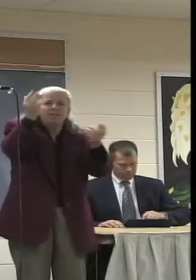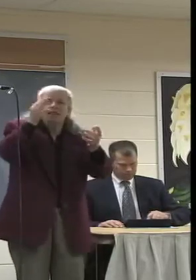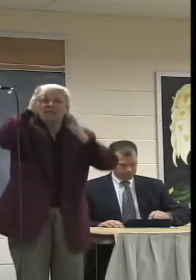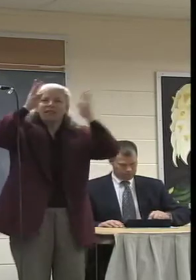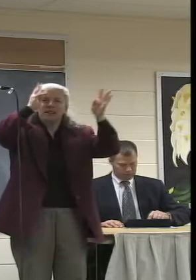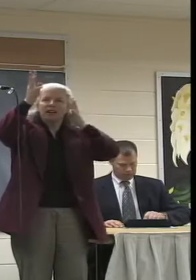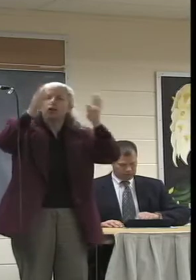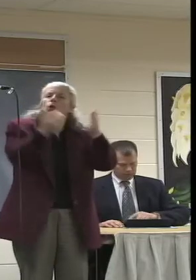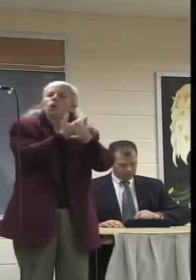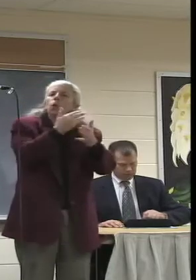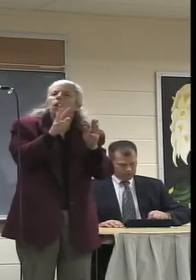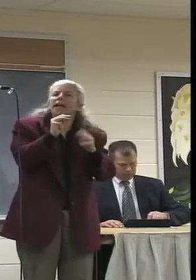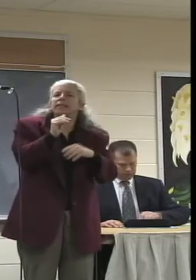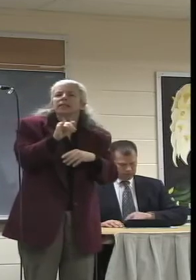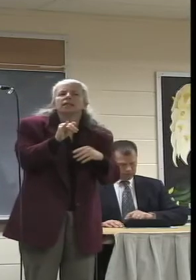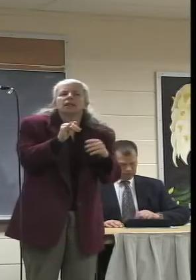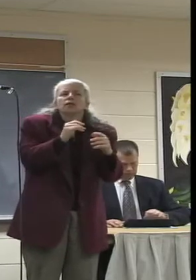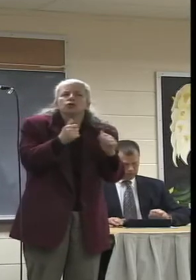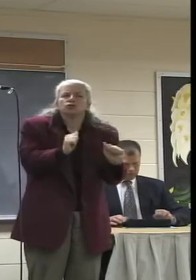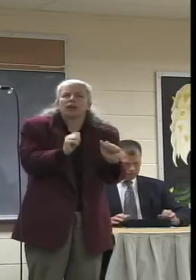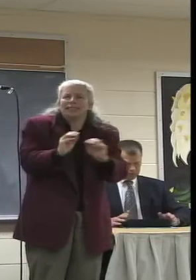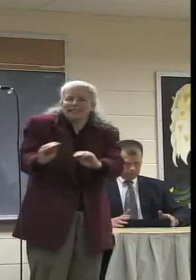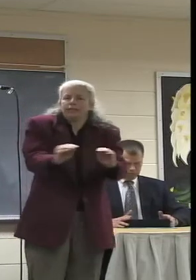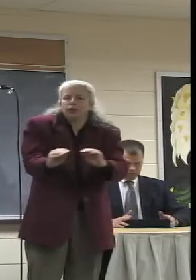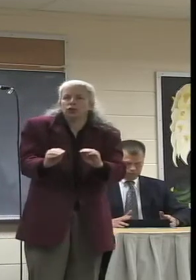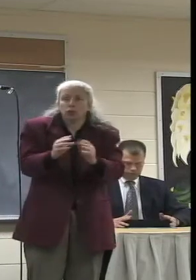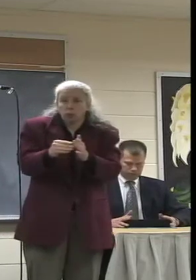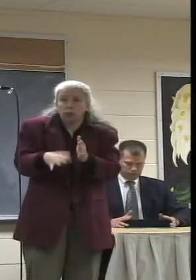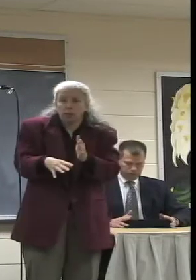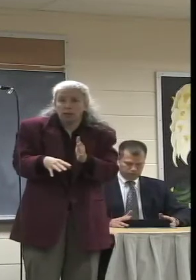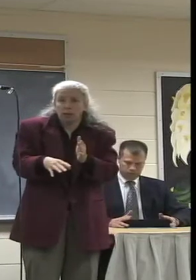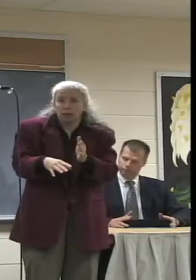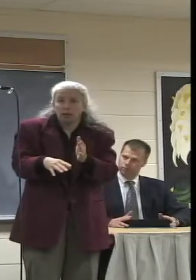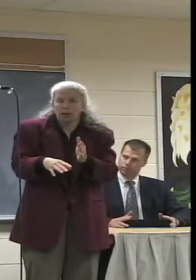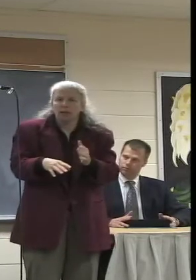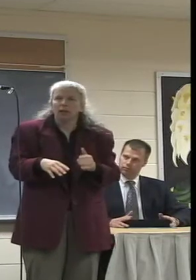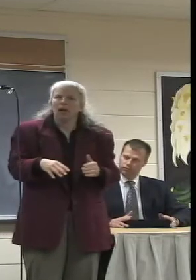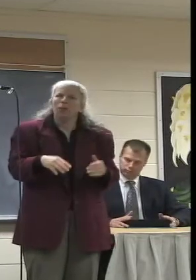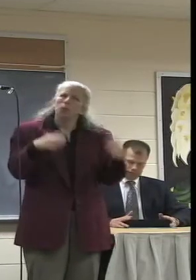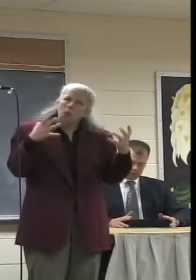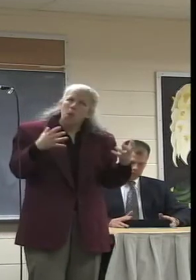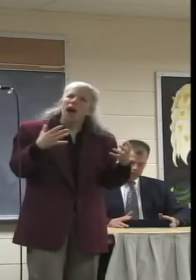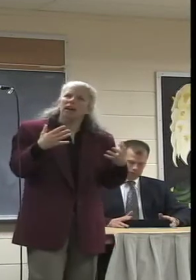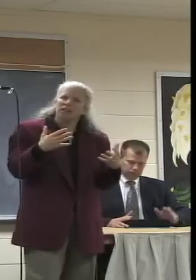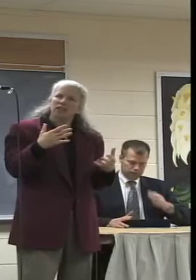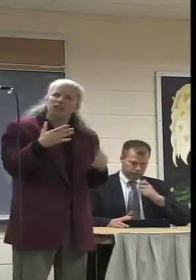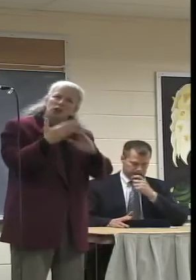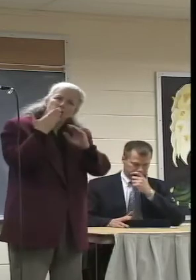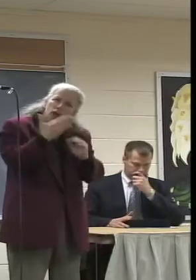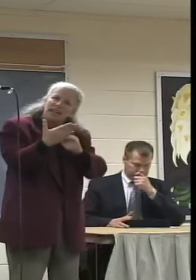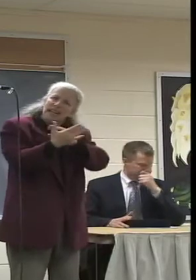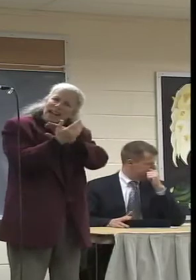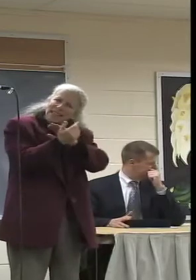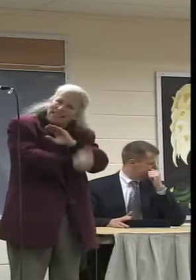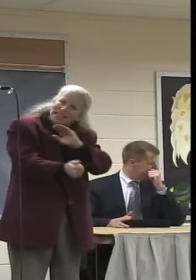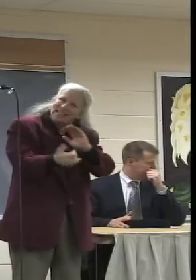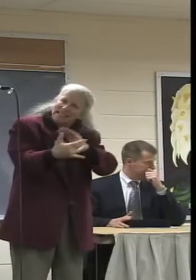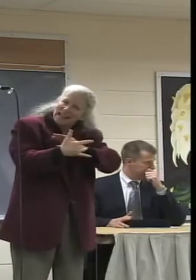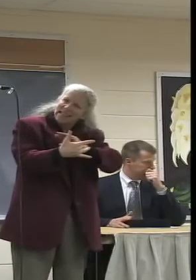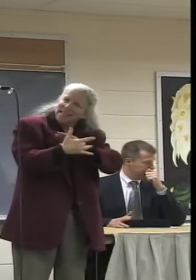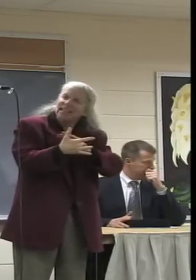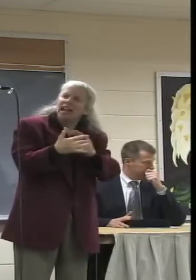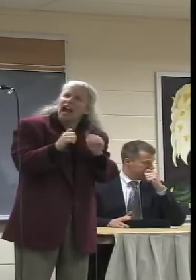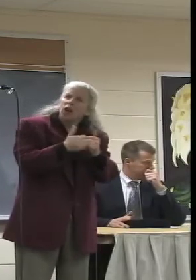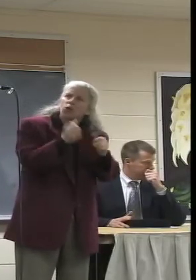really innovative ways that we can teach really serious filmmaking techniques to high school students using